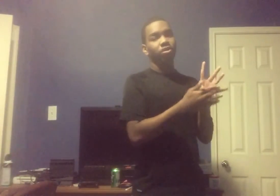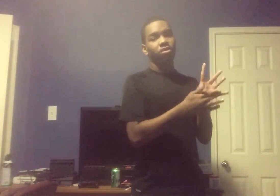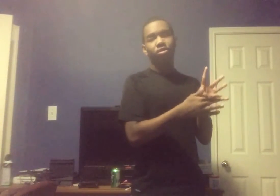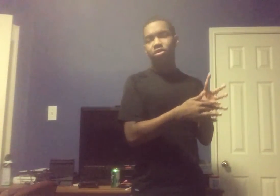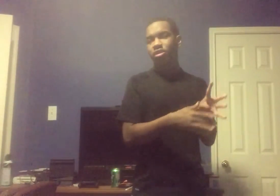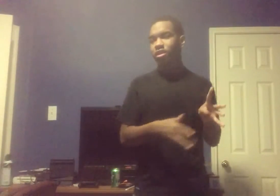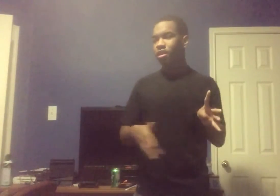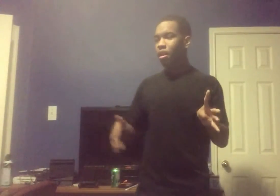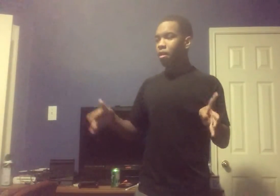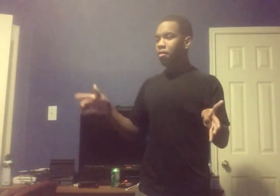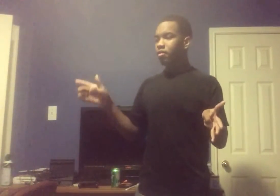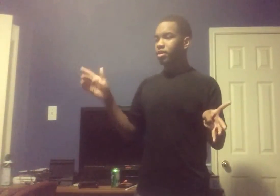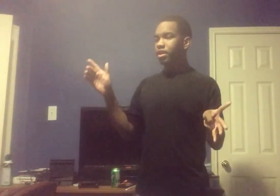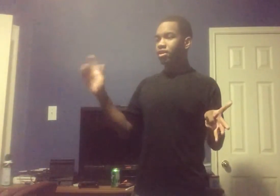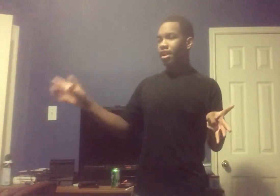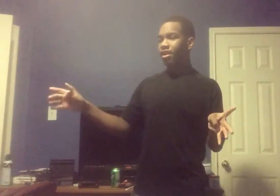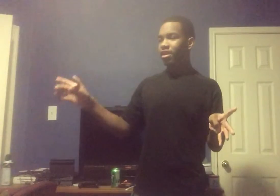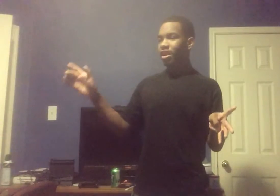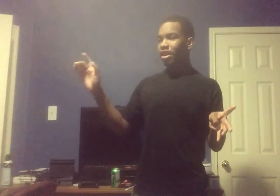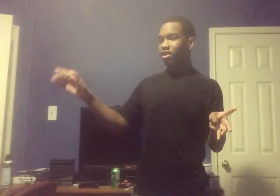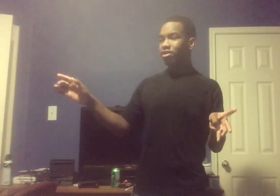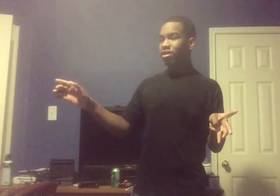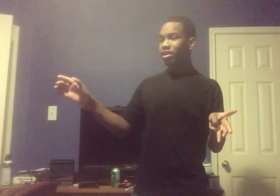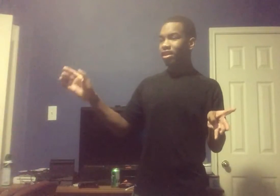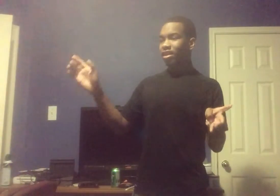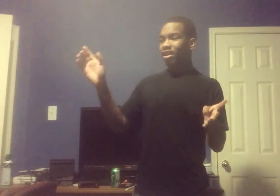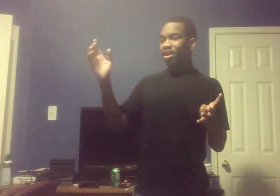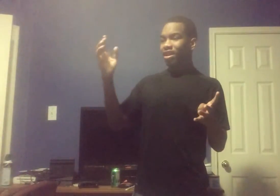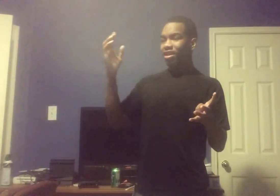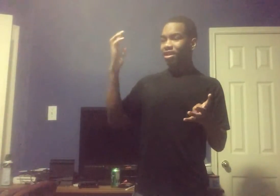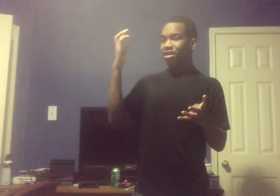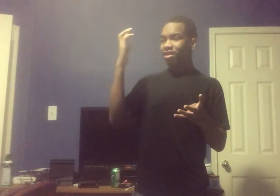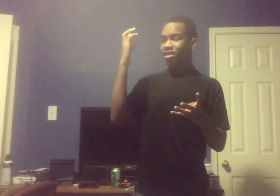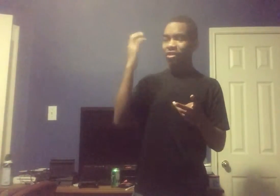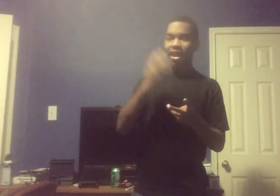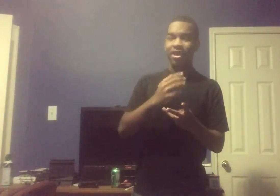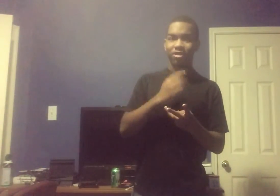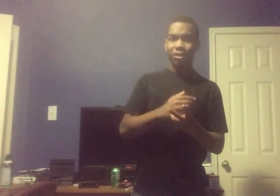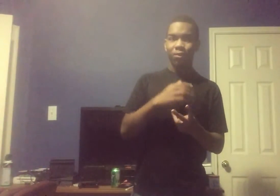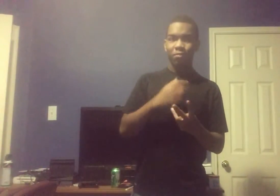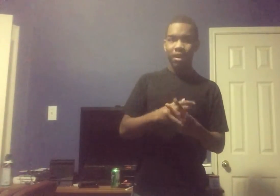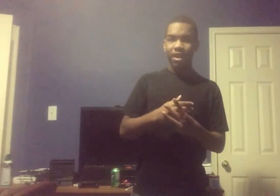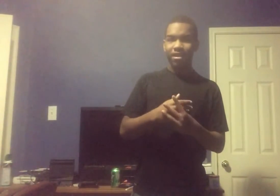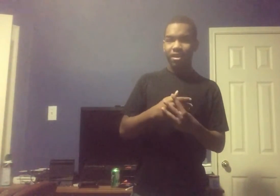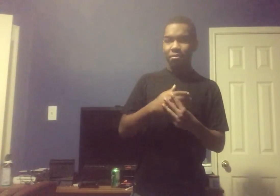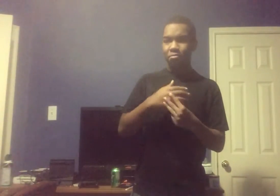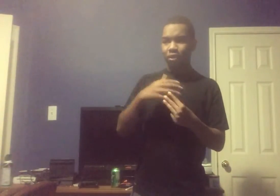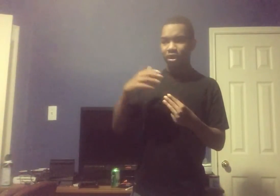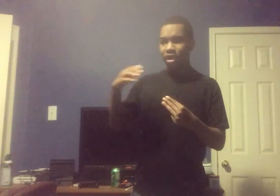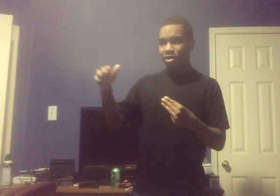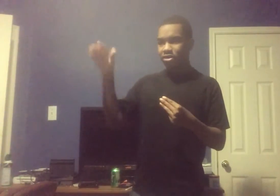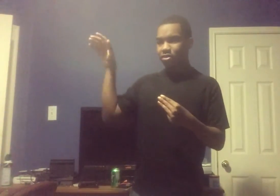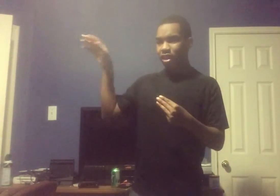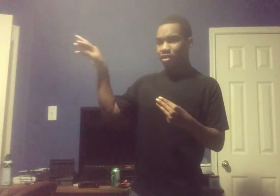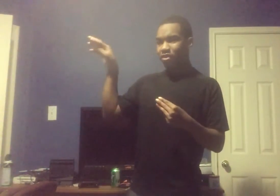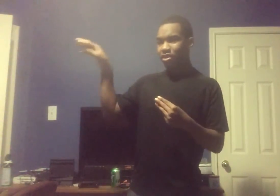Zoda Soldiers Because they Take They took The last Cue From Mike But they Also not Very